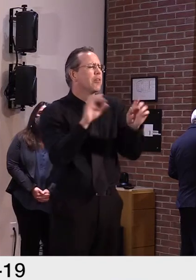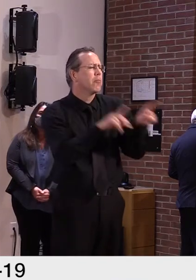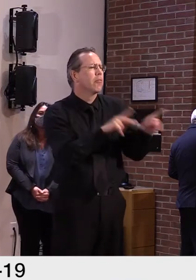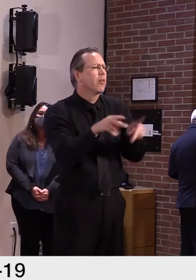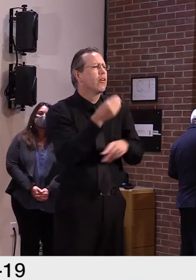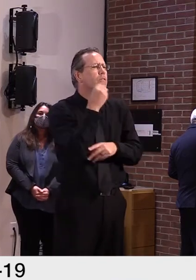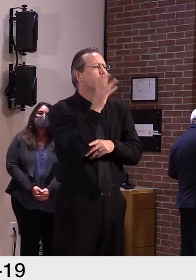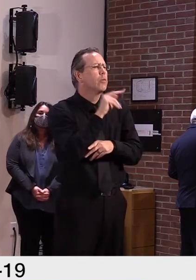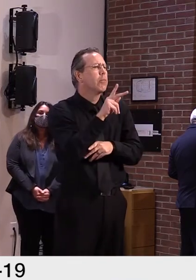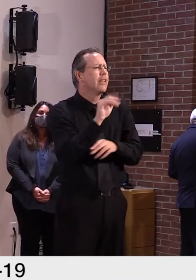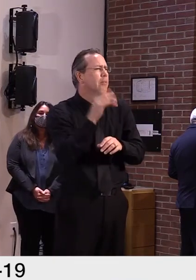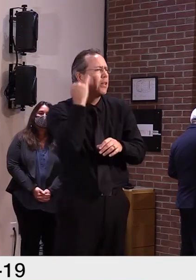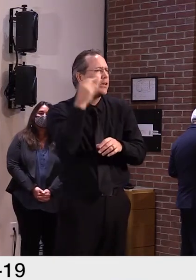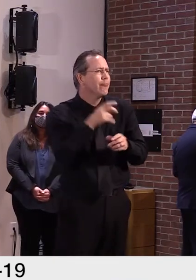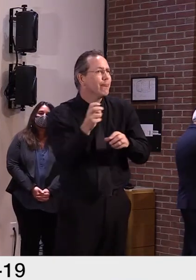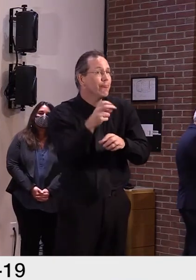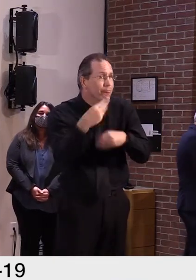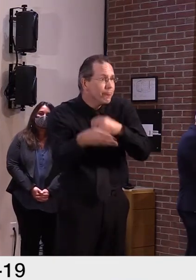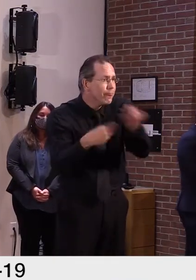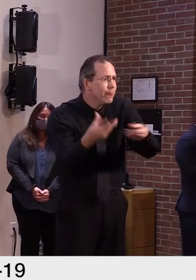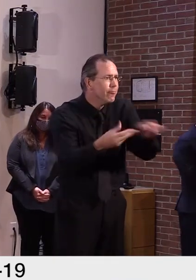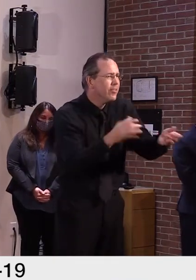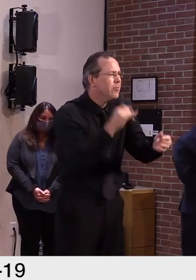around the question you asked.